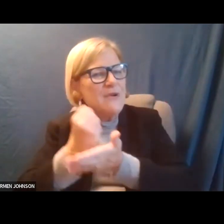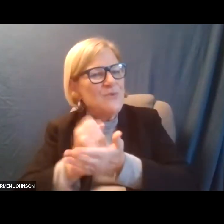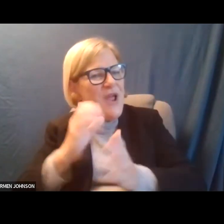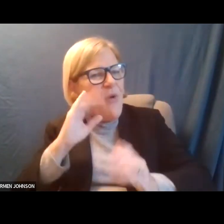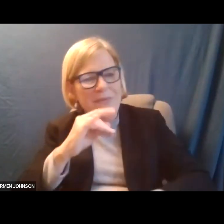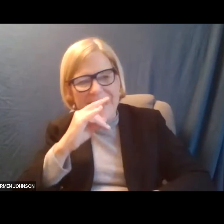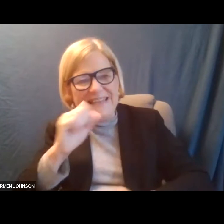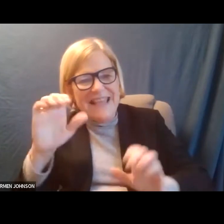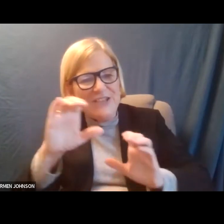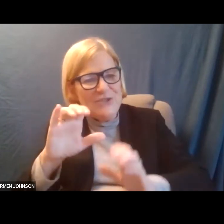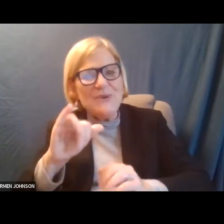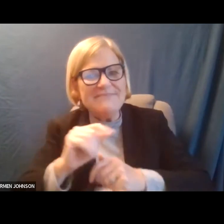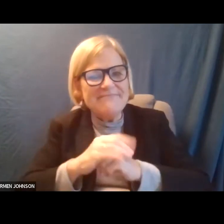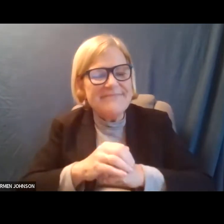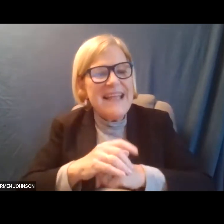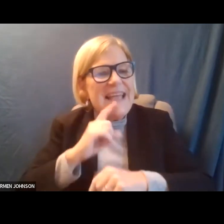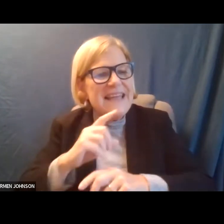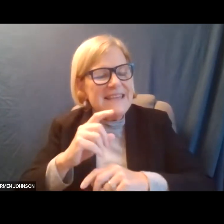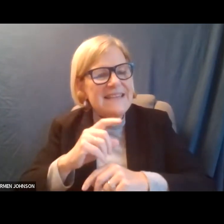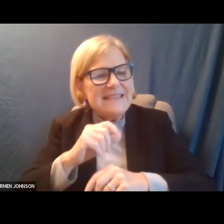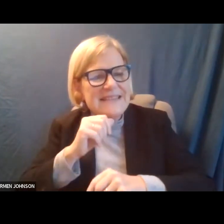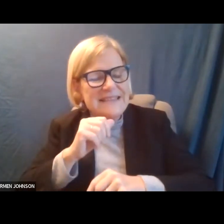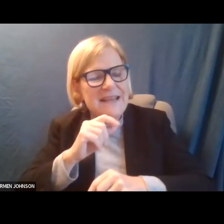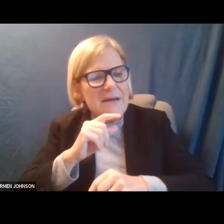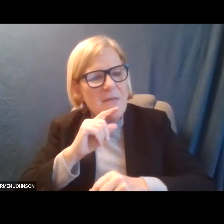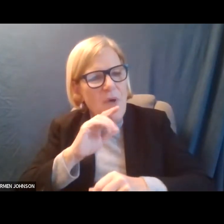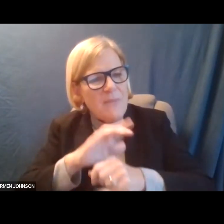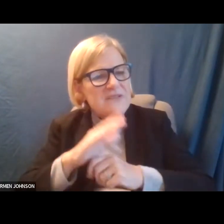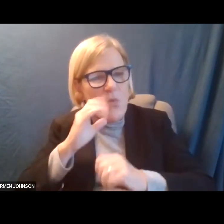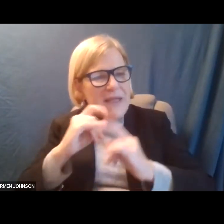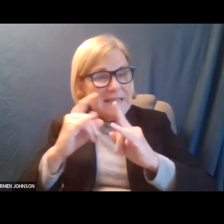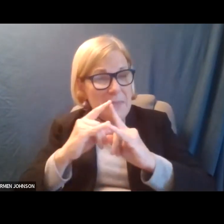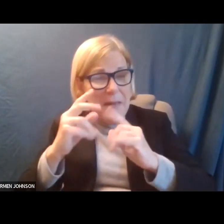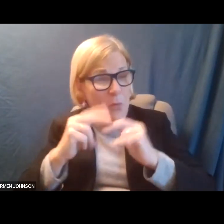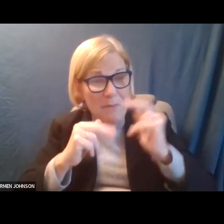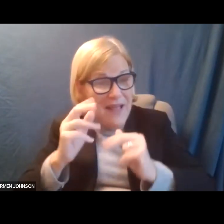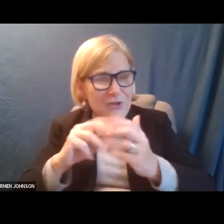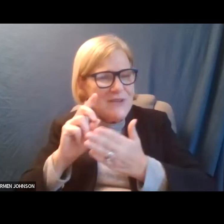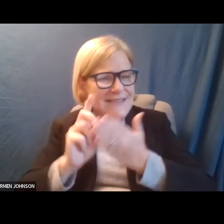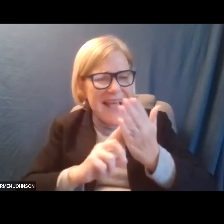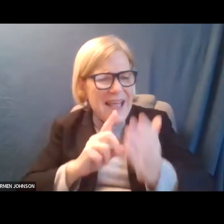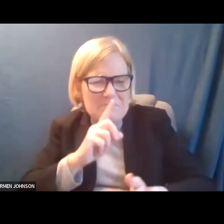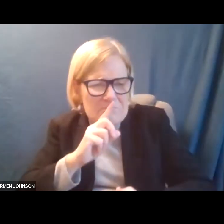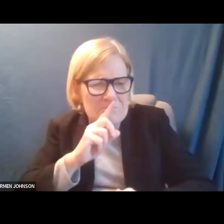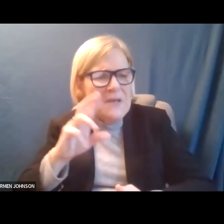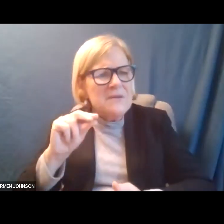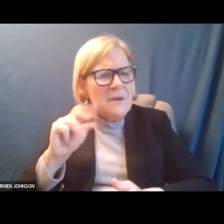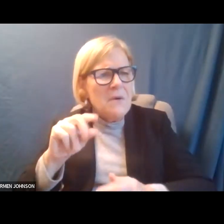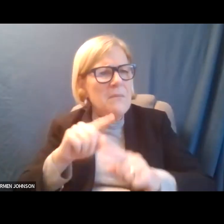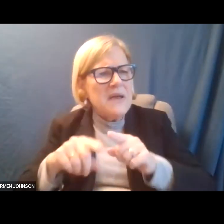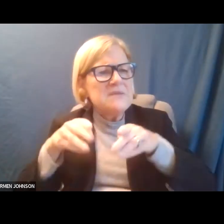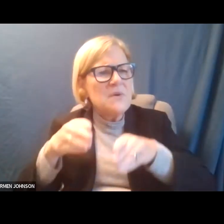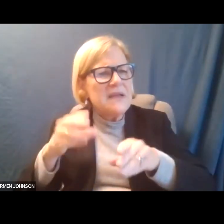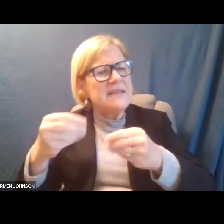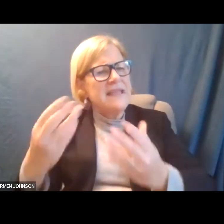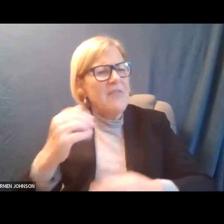hope the kids get to do it. And it's not about promising that something will get built or things will be designed that way. It's just a chance to